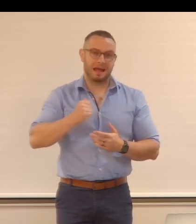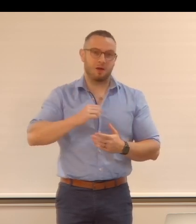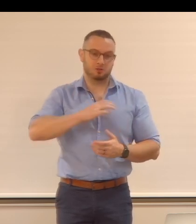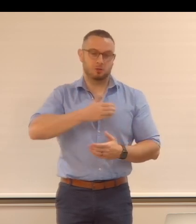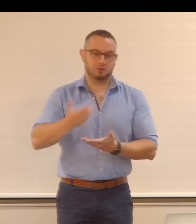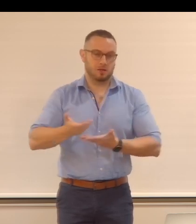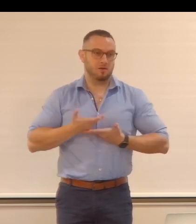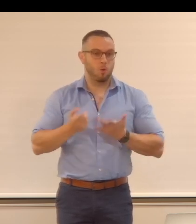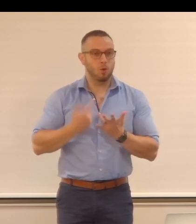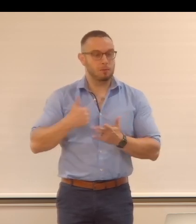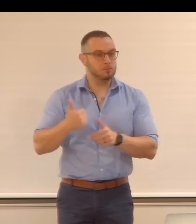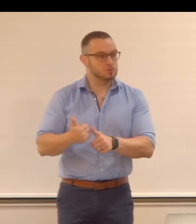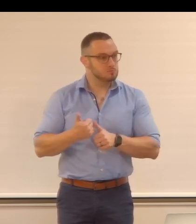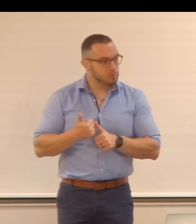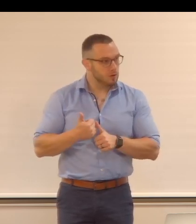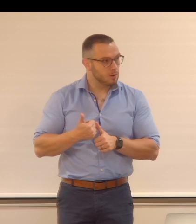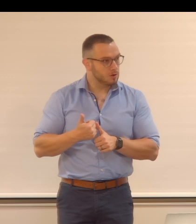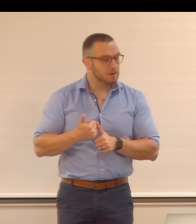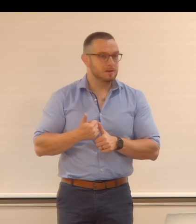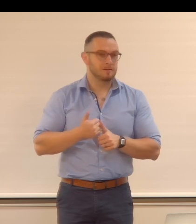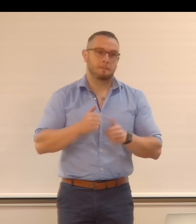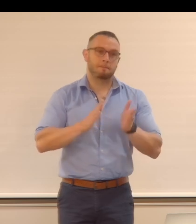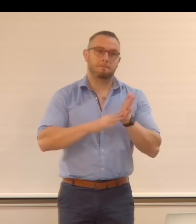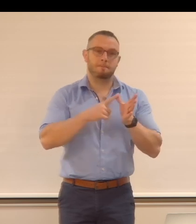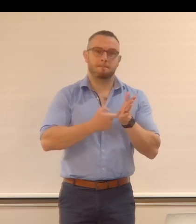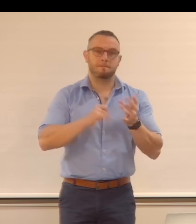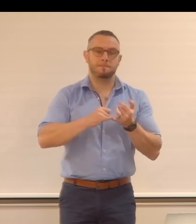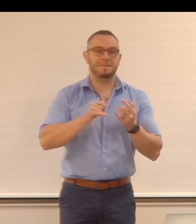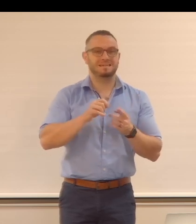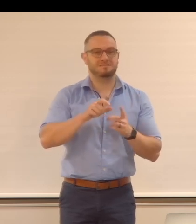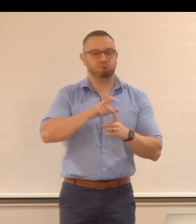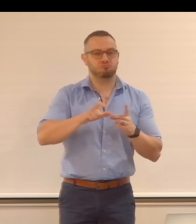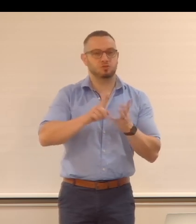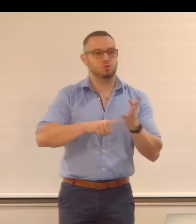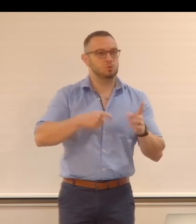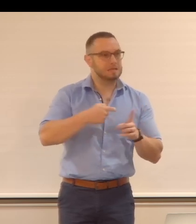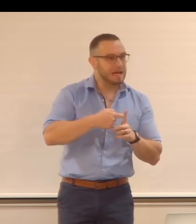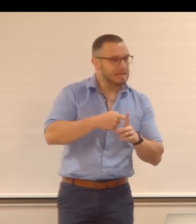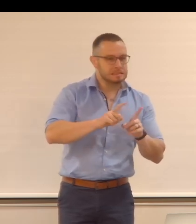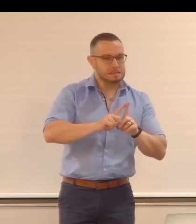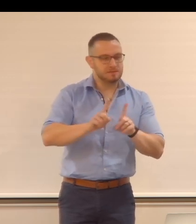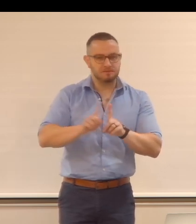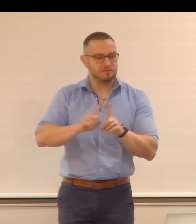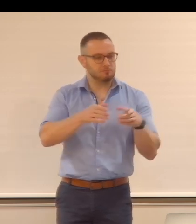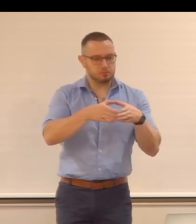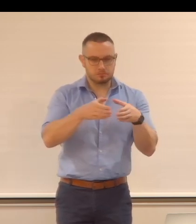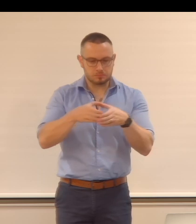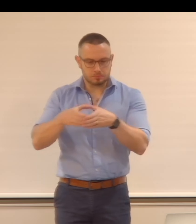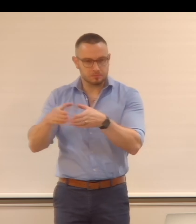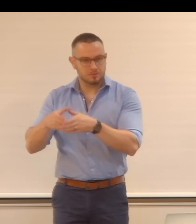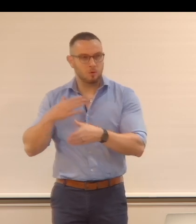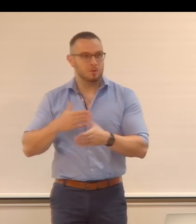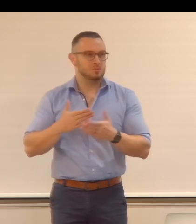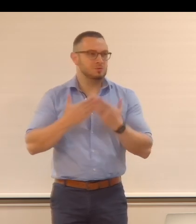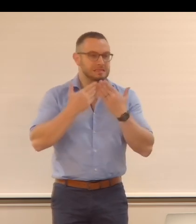but everyone who supported us, including Mars Society UK, SGAC, the Divinas and Figures group. We want to thank